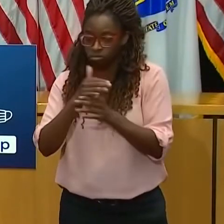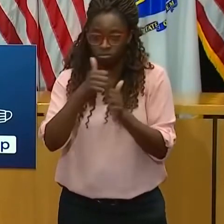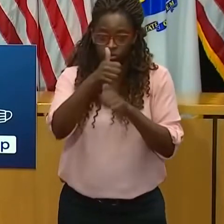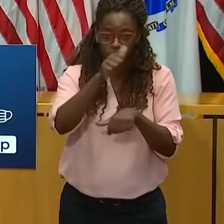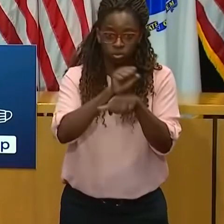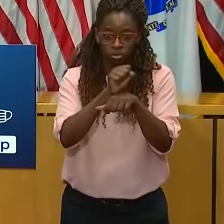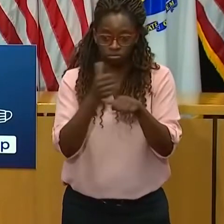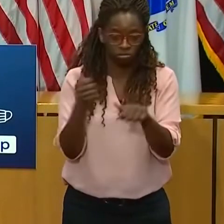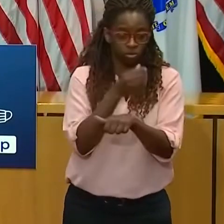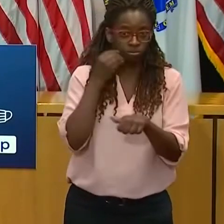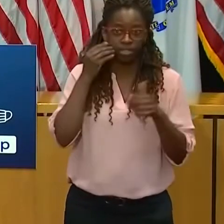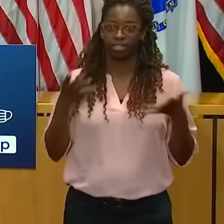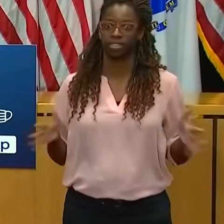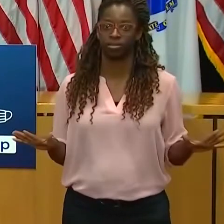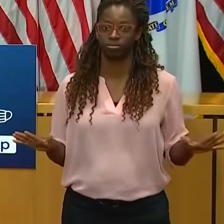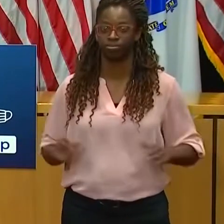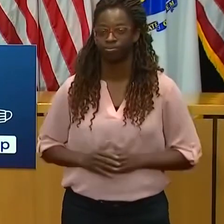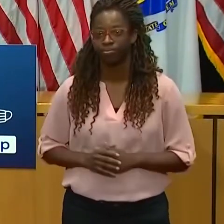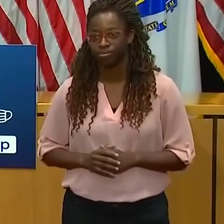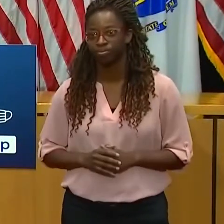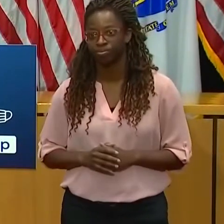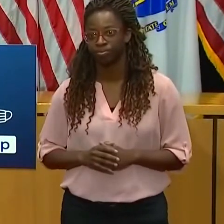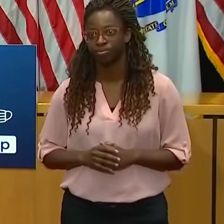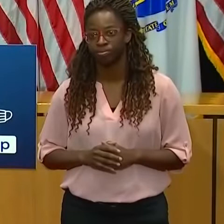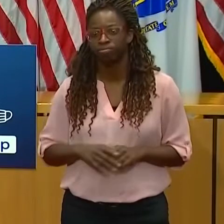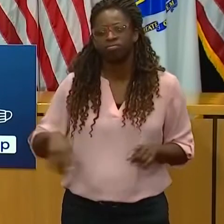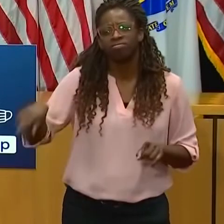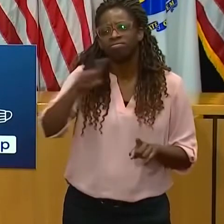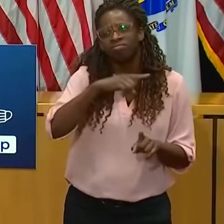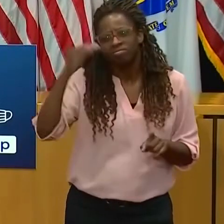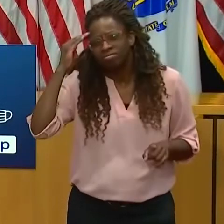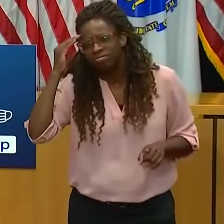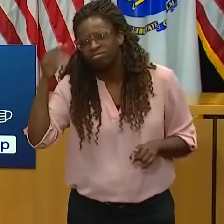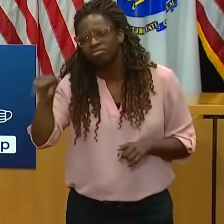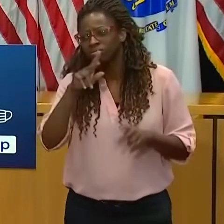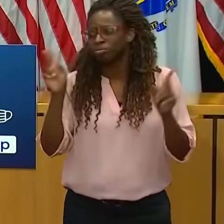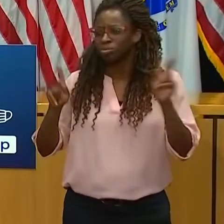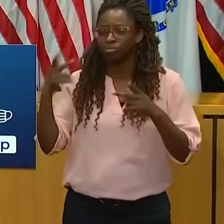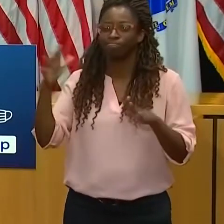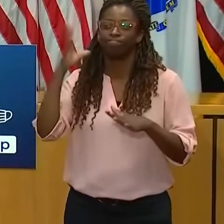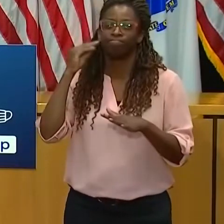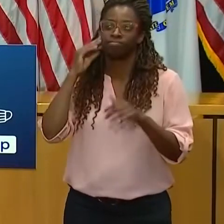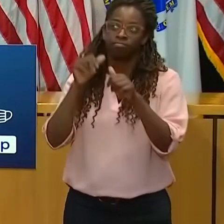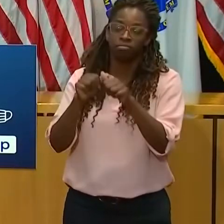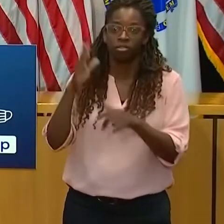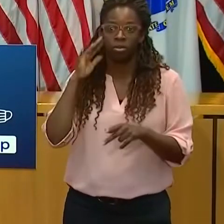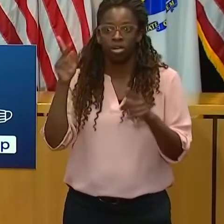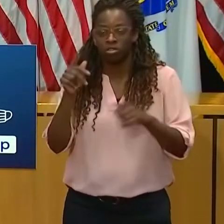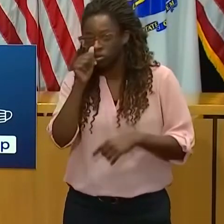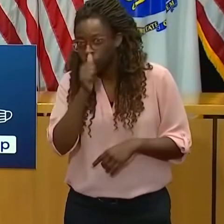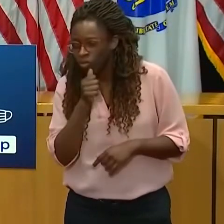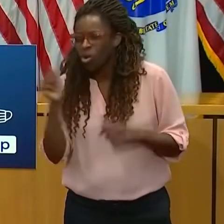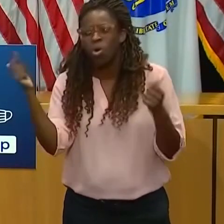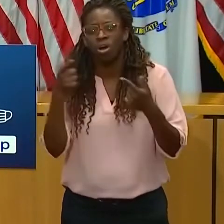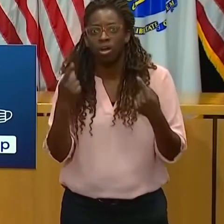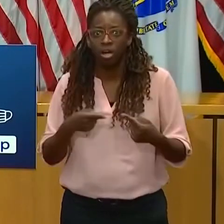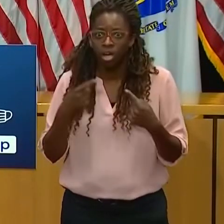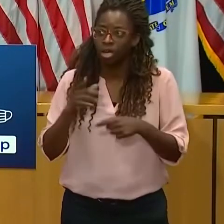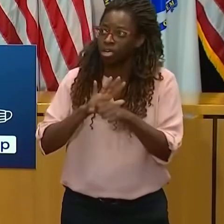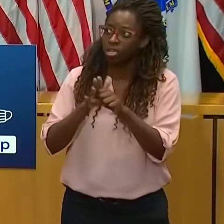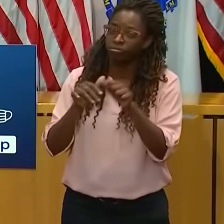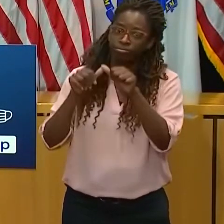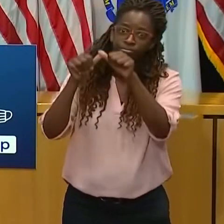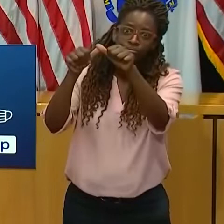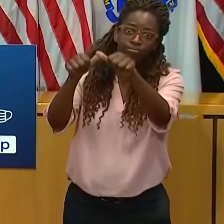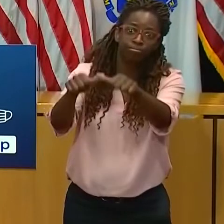recognize and understand that everybody has been touched by this virus in one way or another. And the best thing we can do at this point in